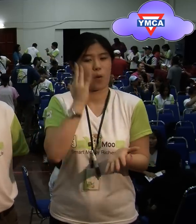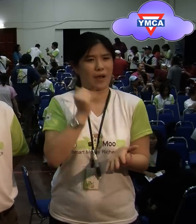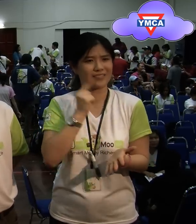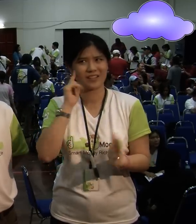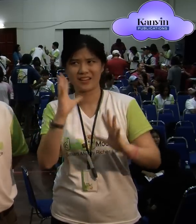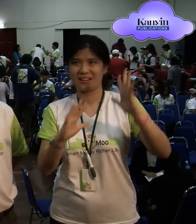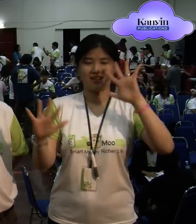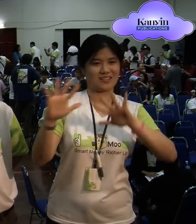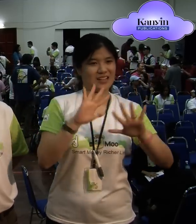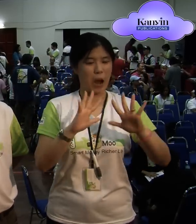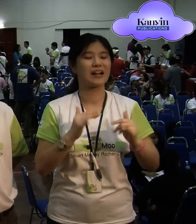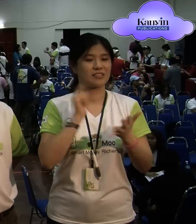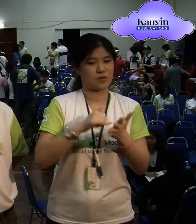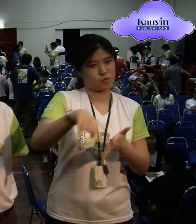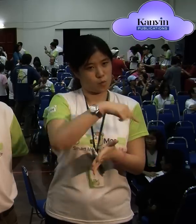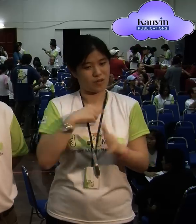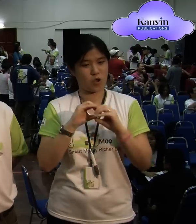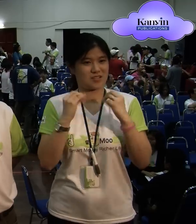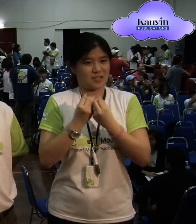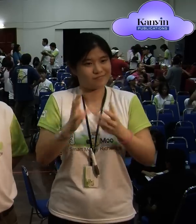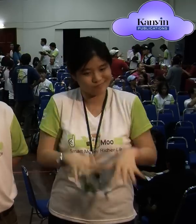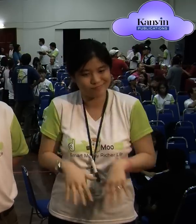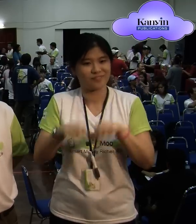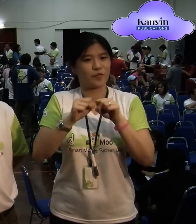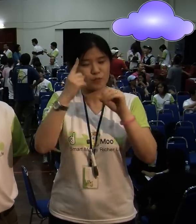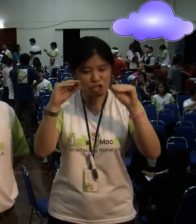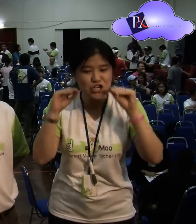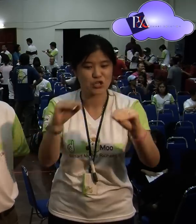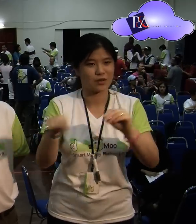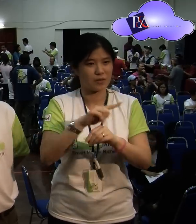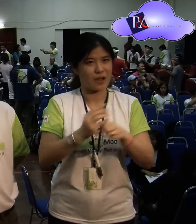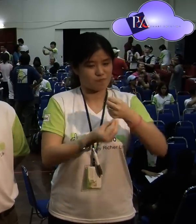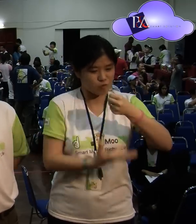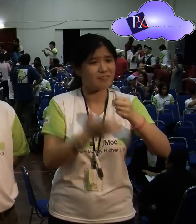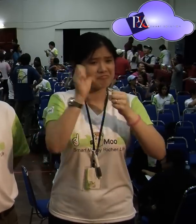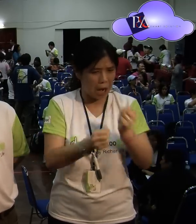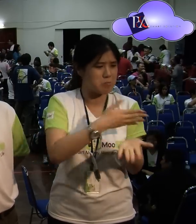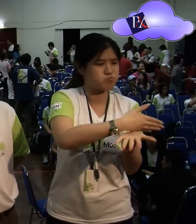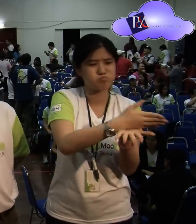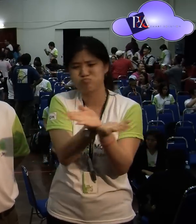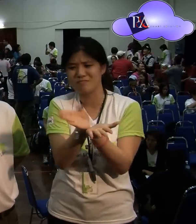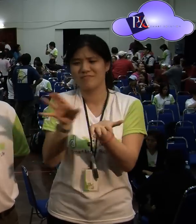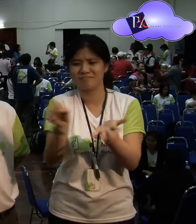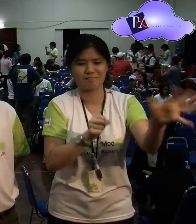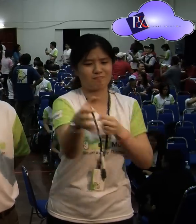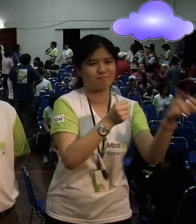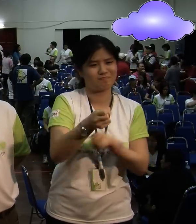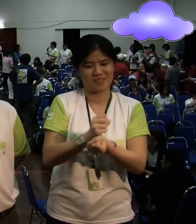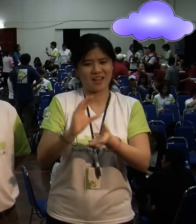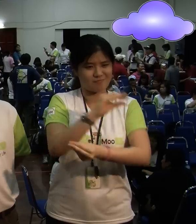Now, that's why the deaf are confused. And that's why our organization has taken up the mission to help them to be able to invest